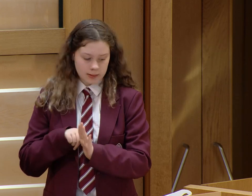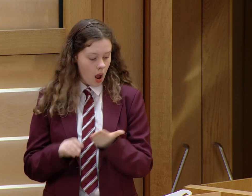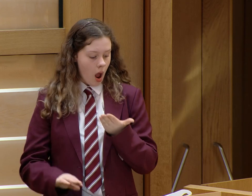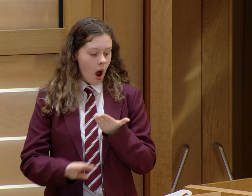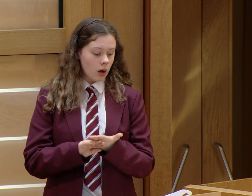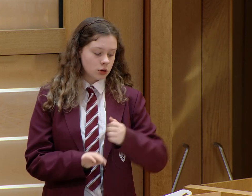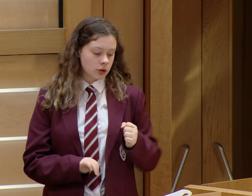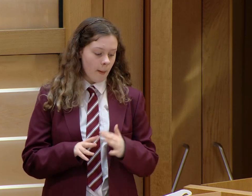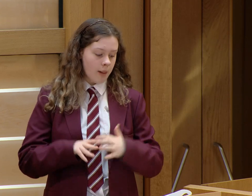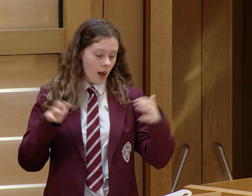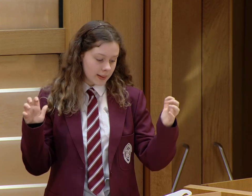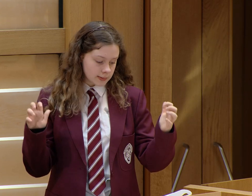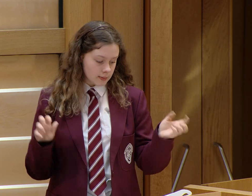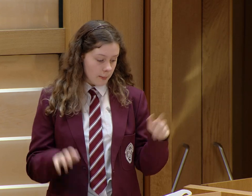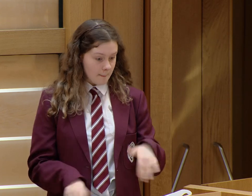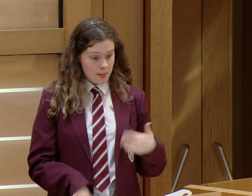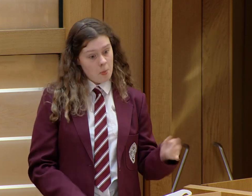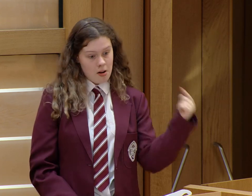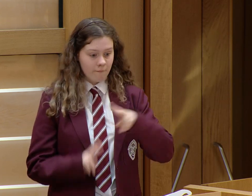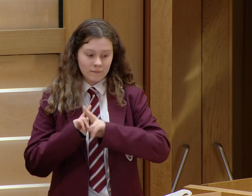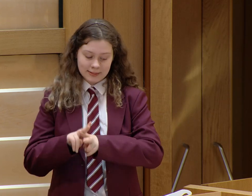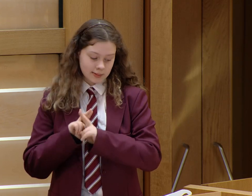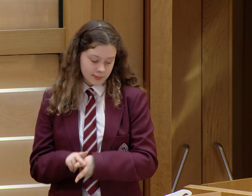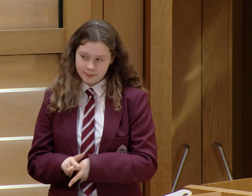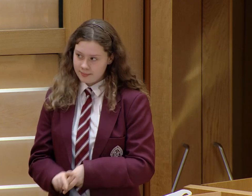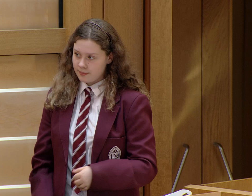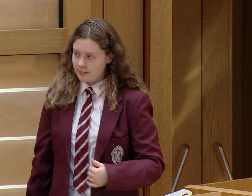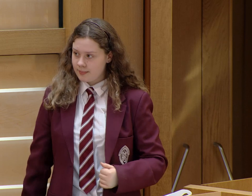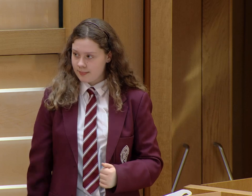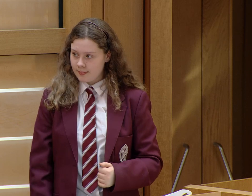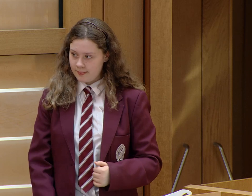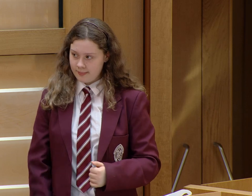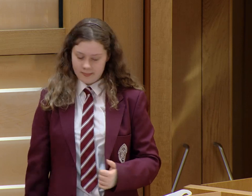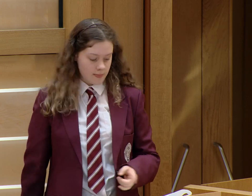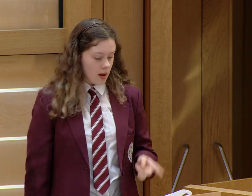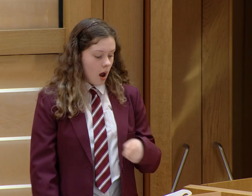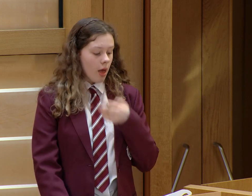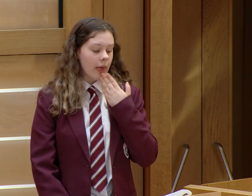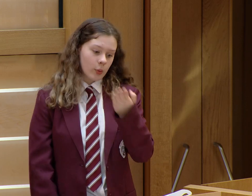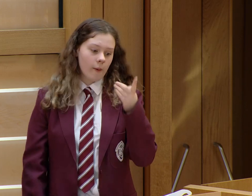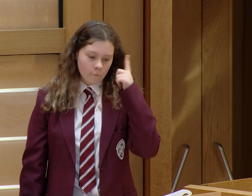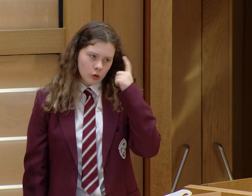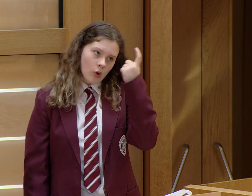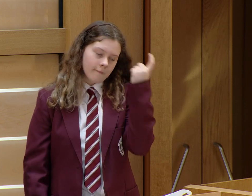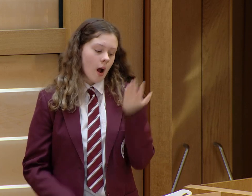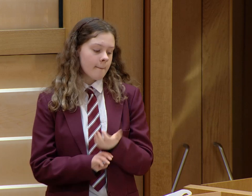We even did a project on the Scottish Parliament. And we came here for a visit. Thank you